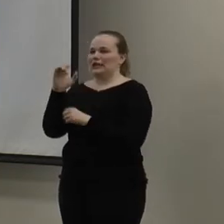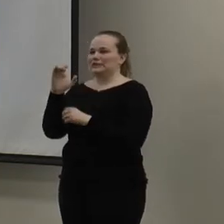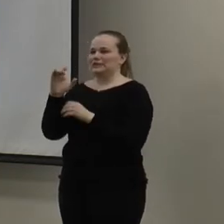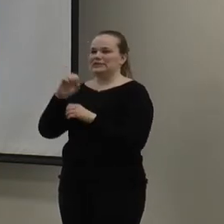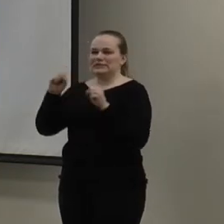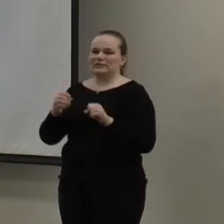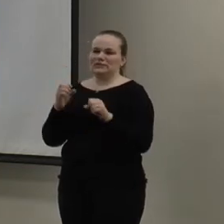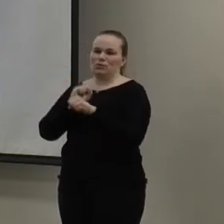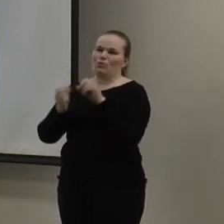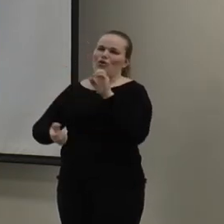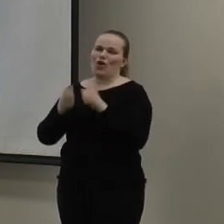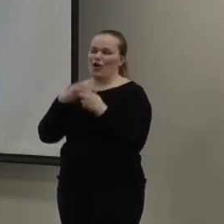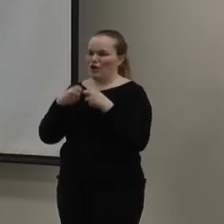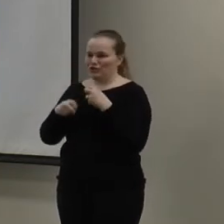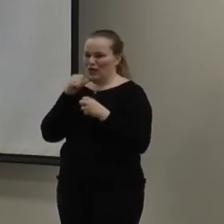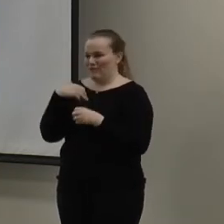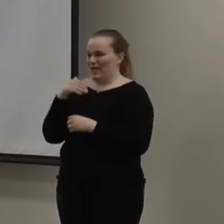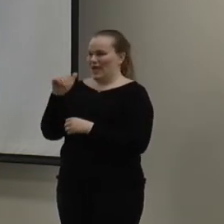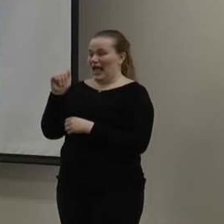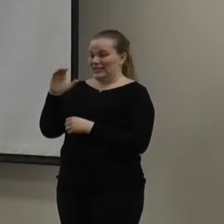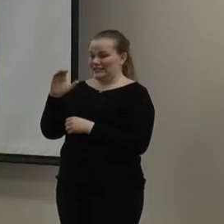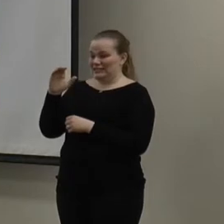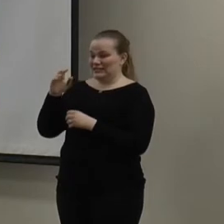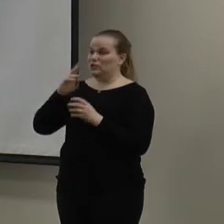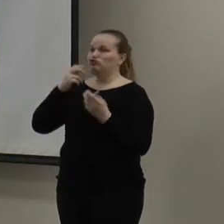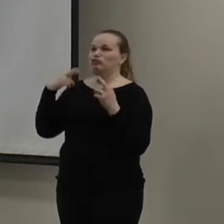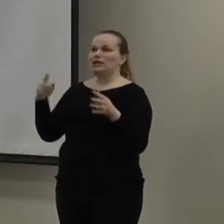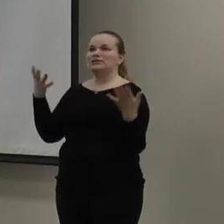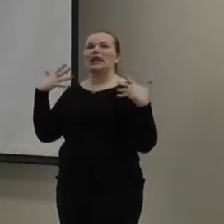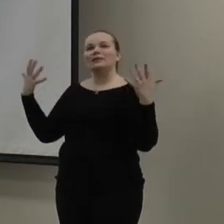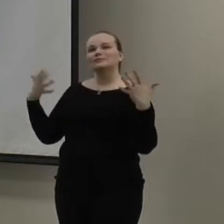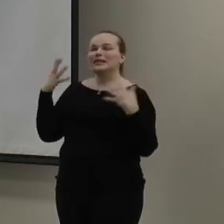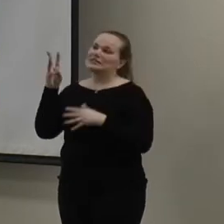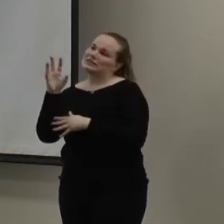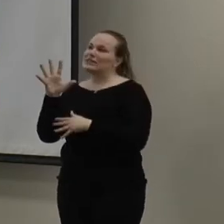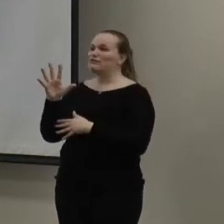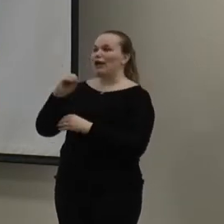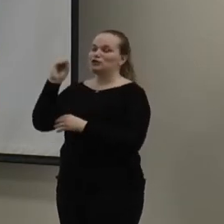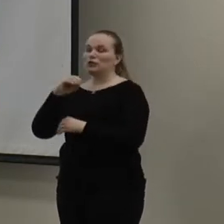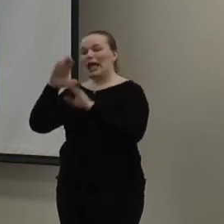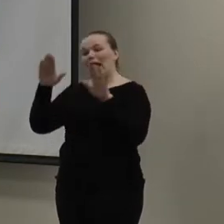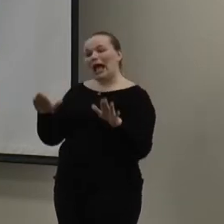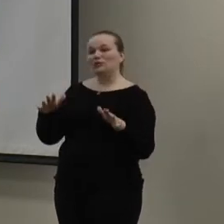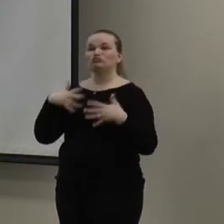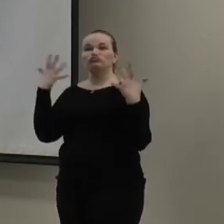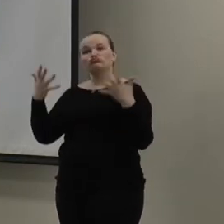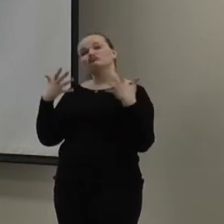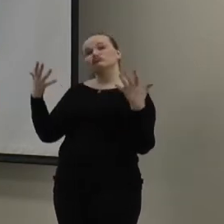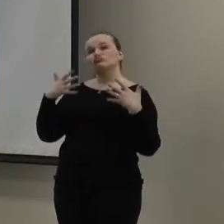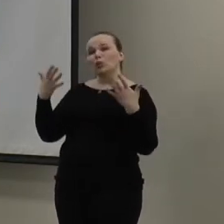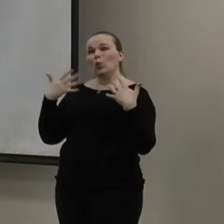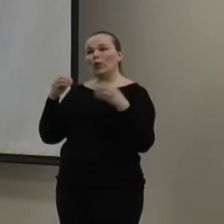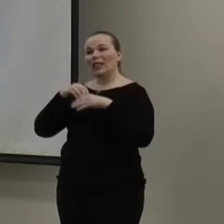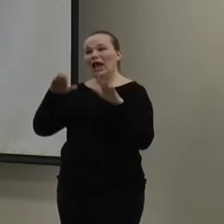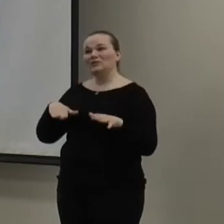harder because you have this unconditioned air coming in. And you're trying to keep this nice, you know, what, 65, 70 degree temperature in your home.